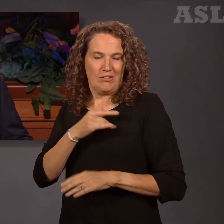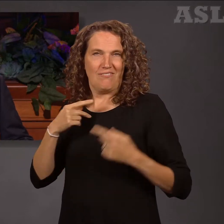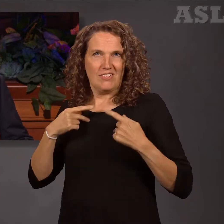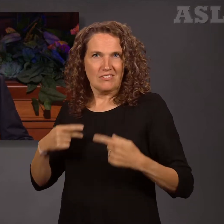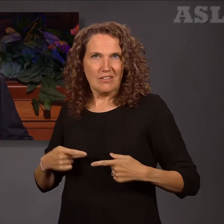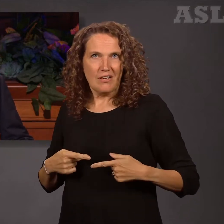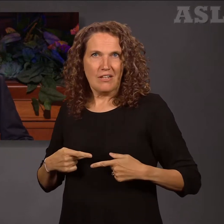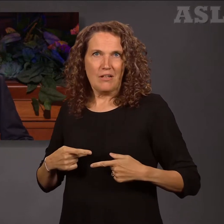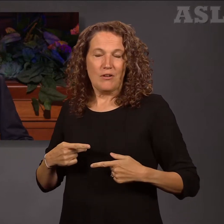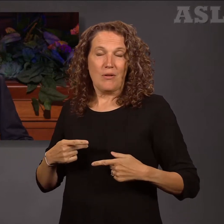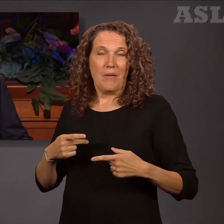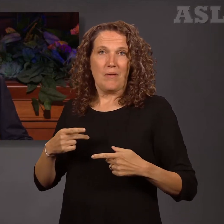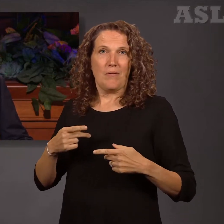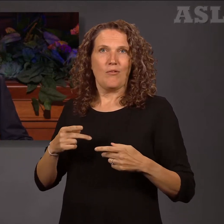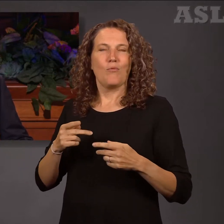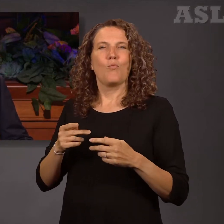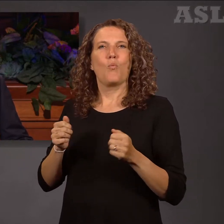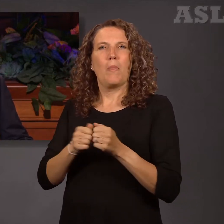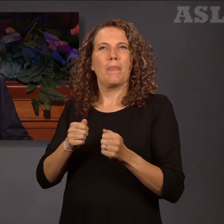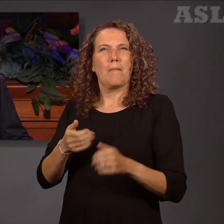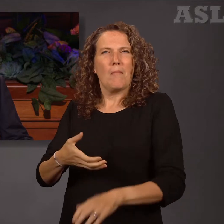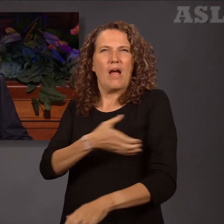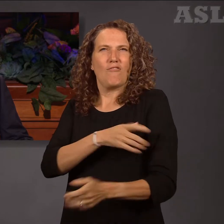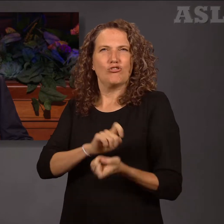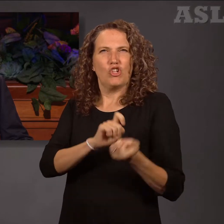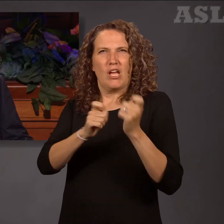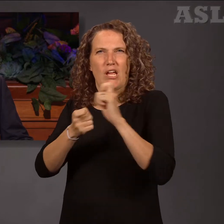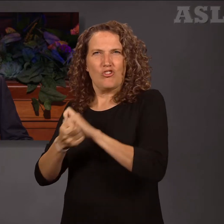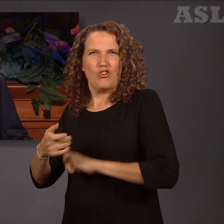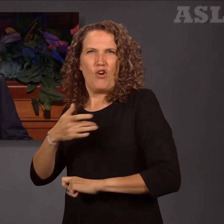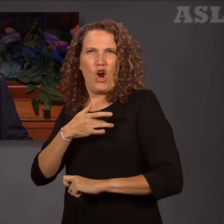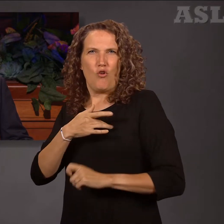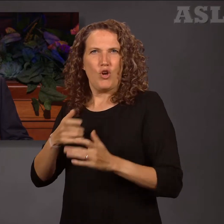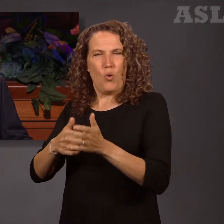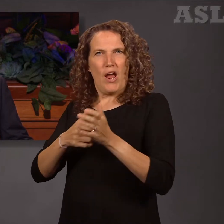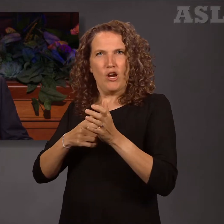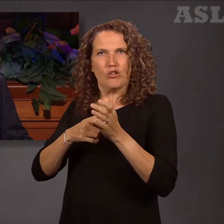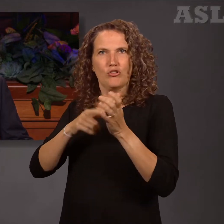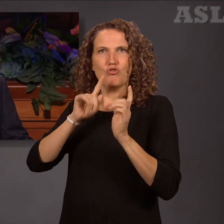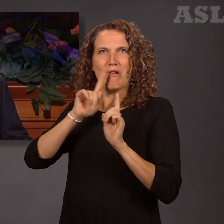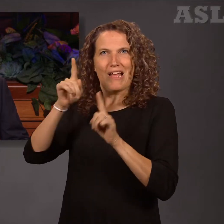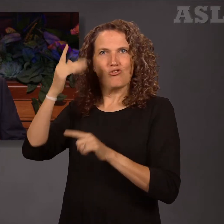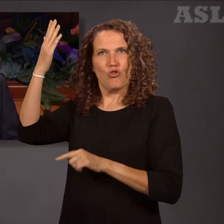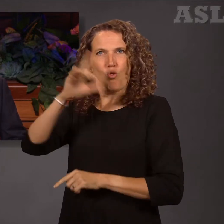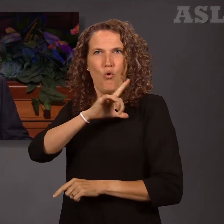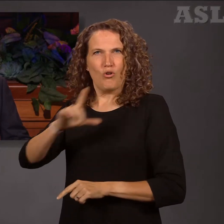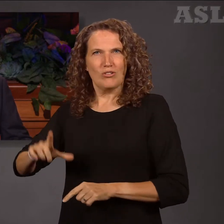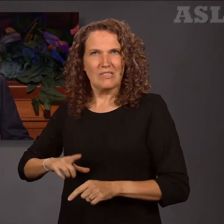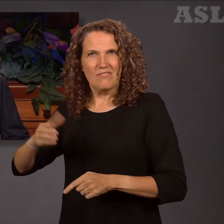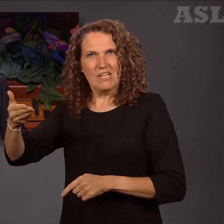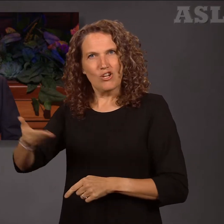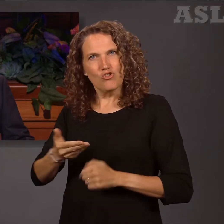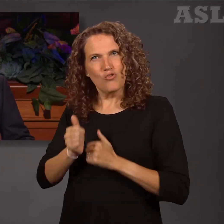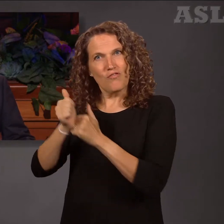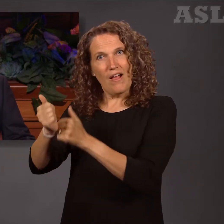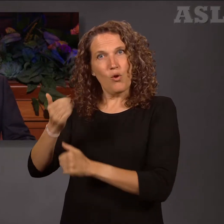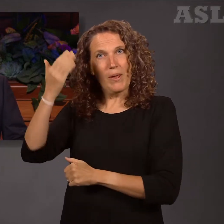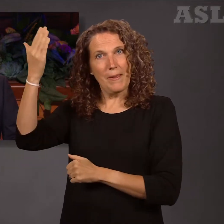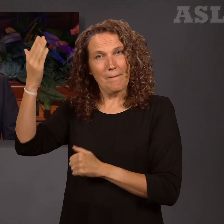powerful change of heart required to respond to the Lord's invitation to follow Him. This time, I would like to